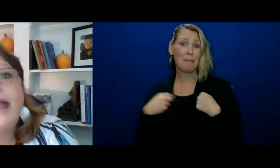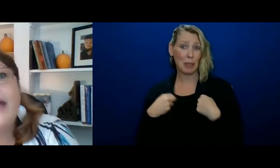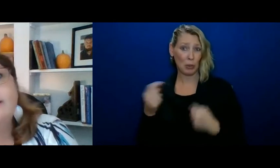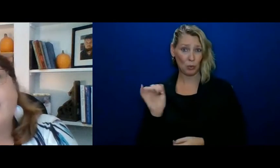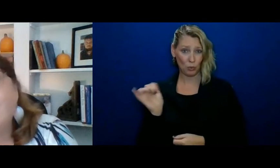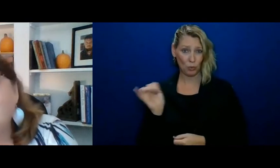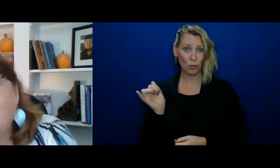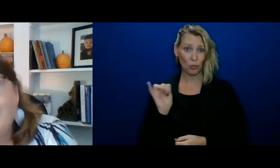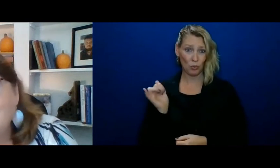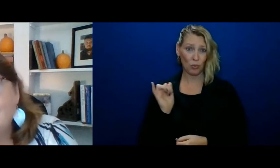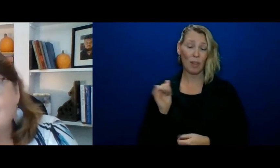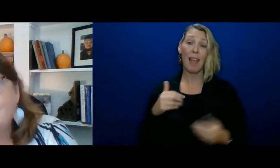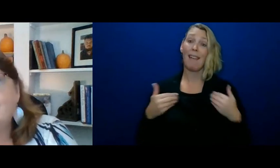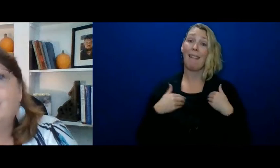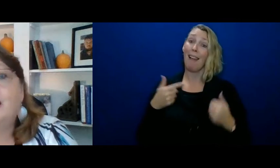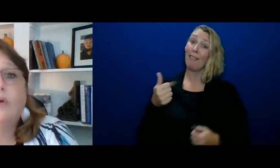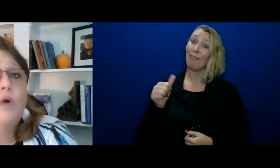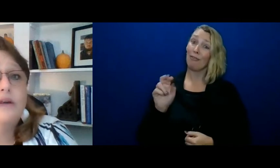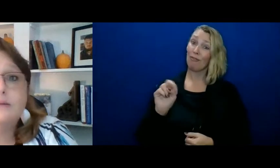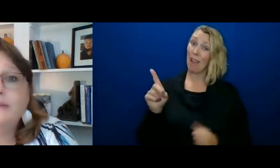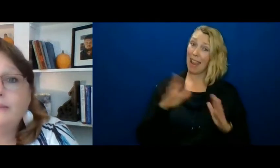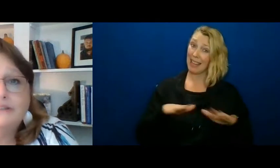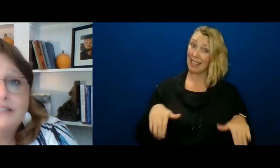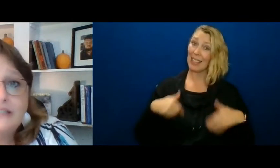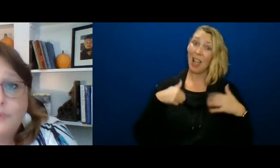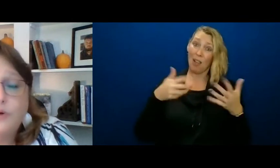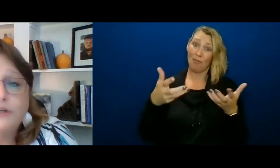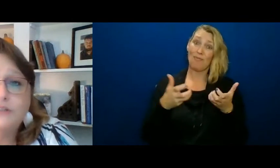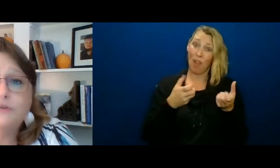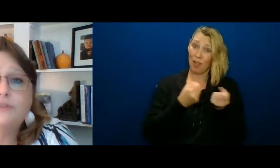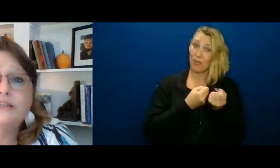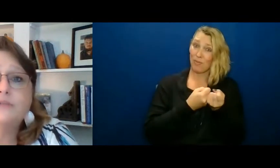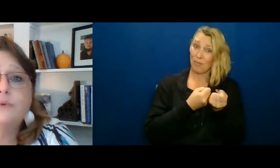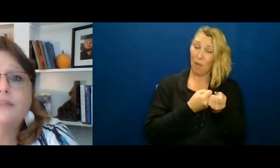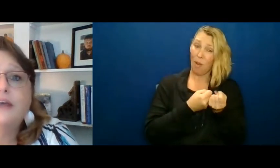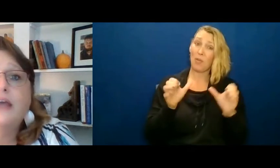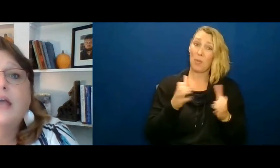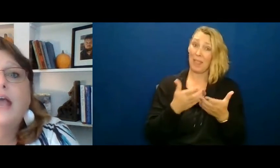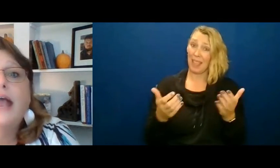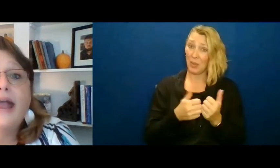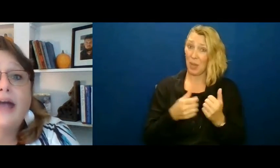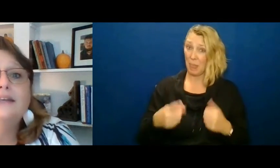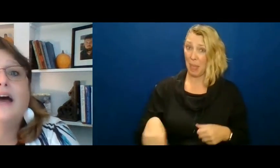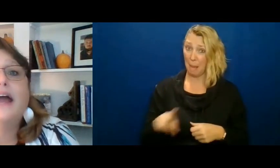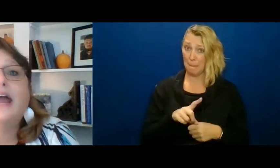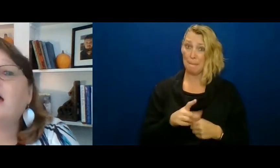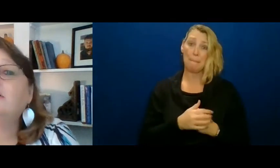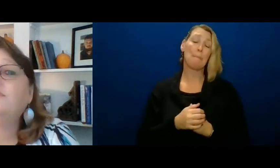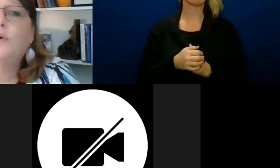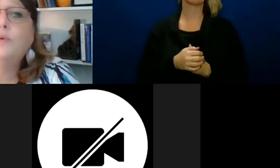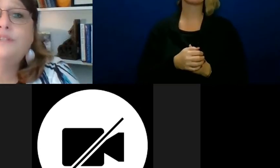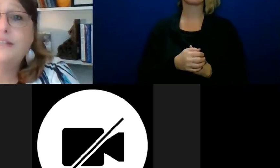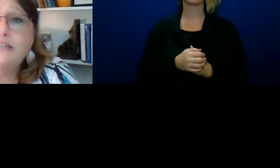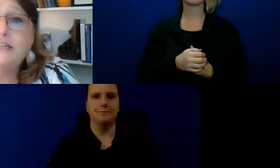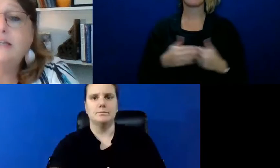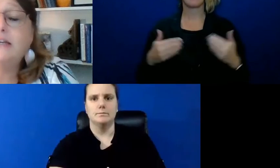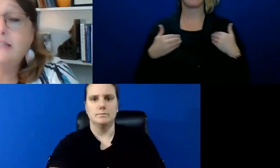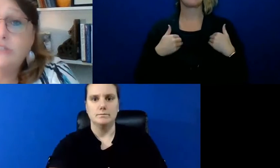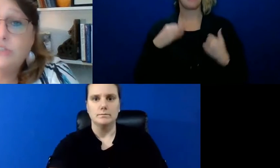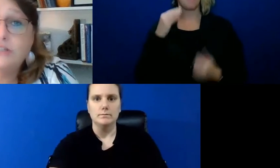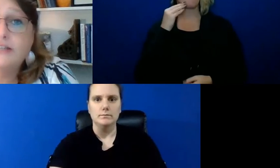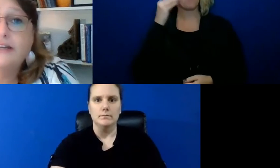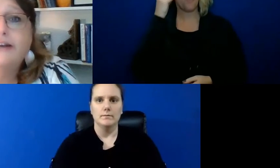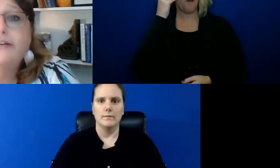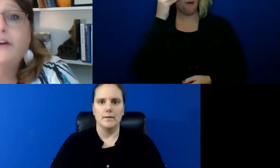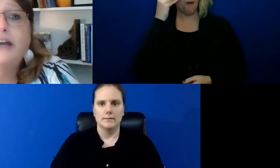and I have grandkids that I want to be able to support and do things with and I have homes that need